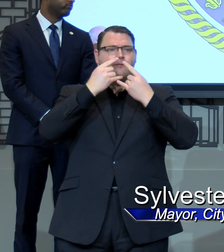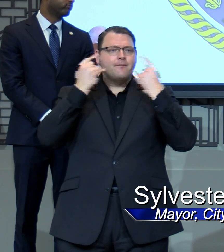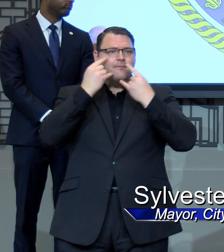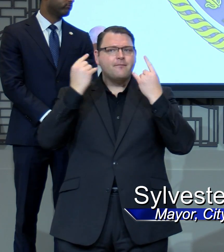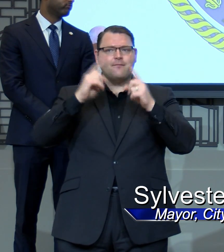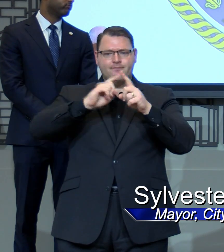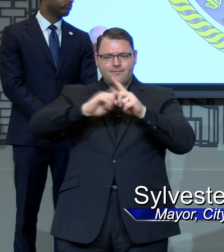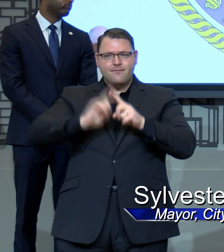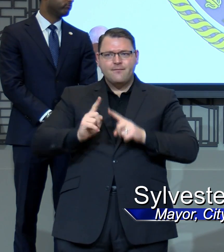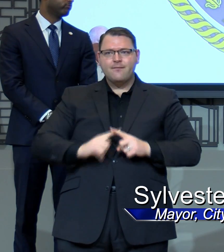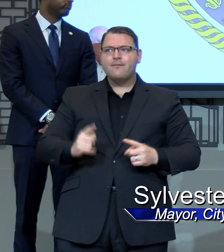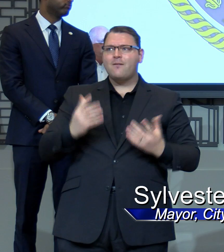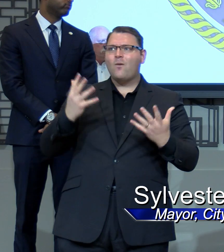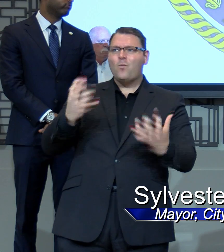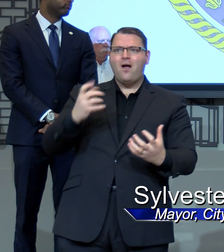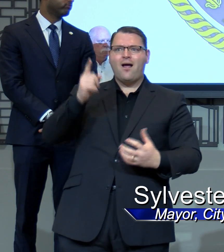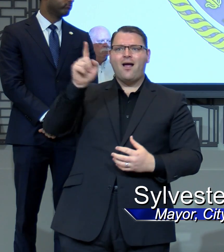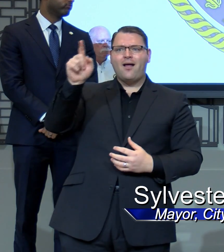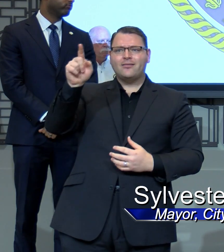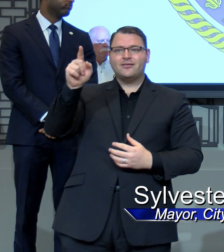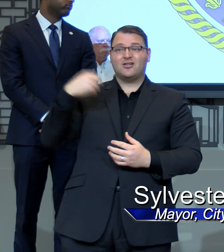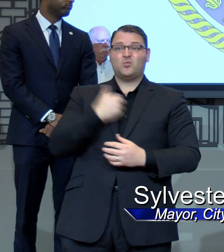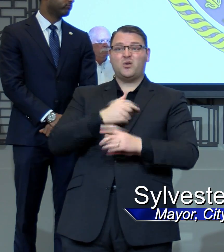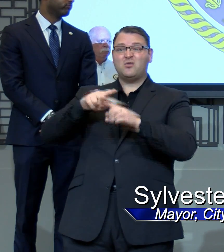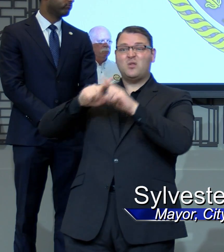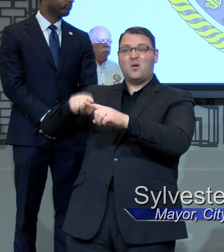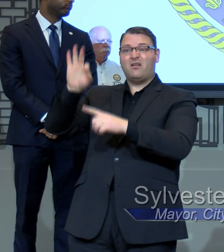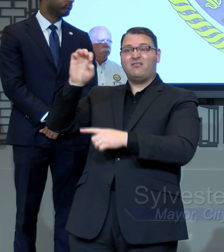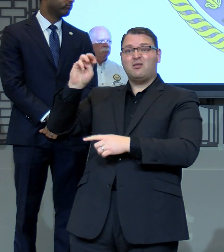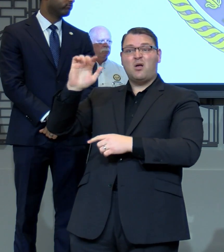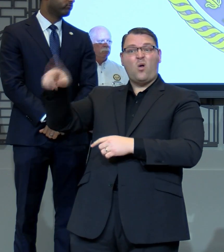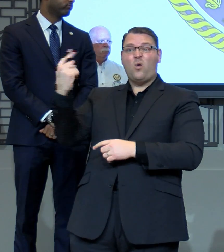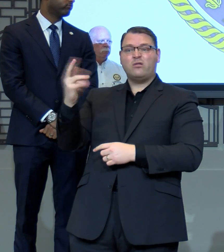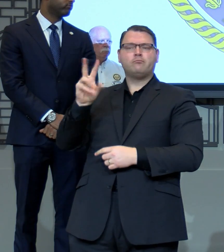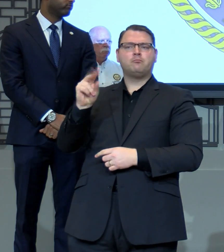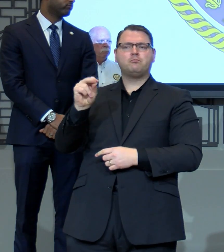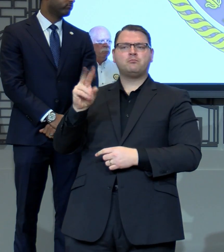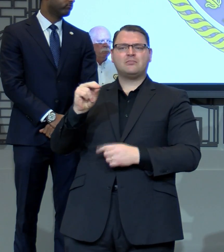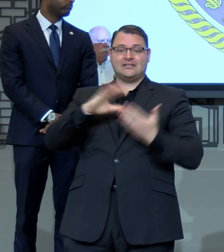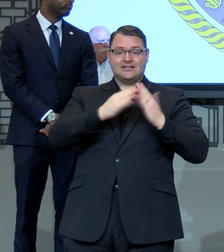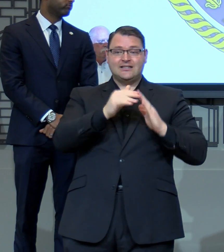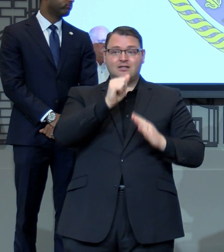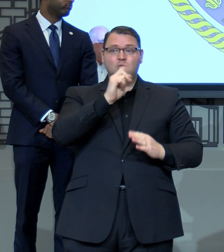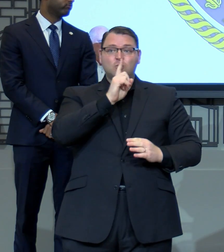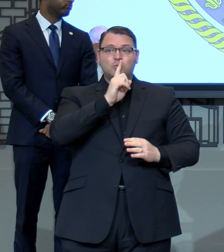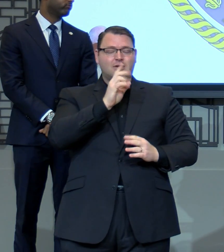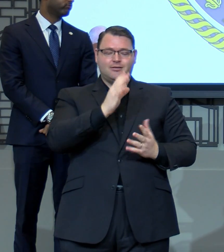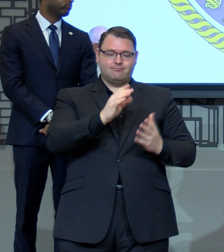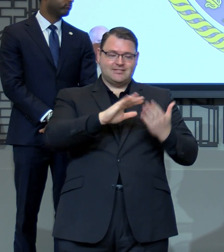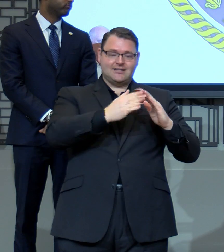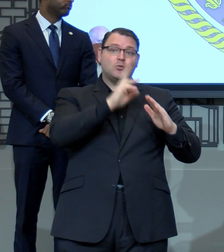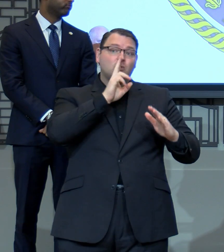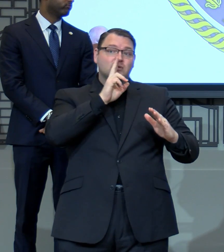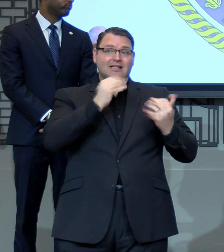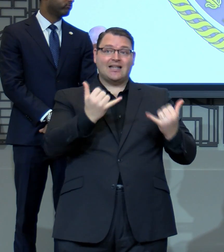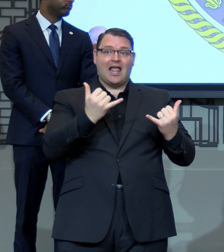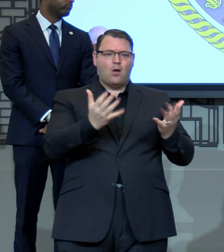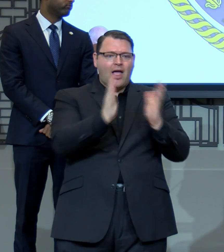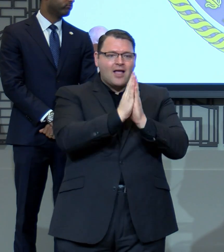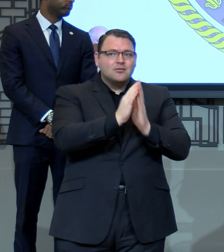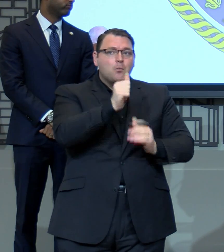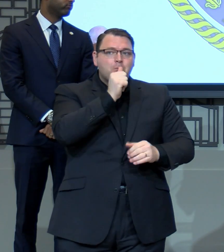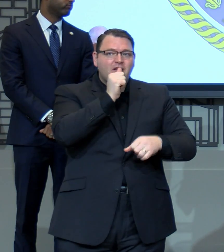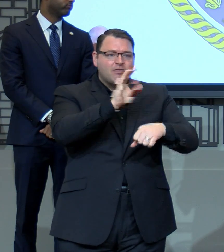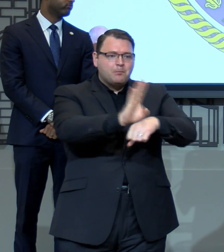the shipment that we're getting from FEMA, the city of Houston, like others, are going to the private marketplace. And I will tell you,